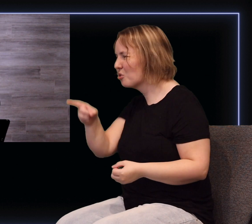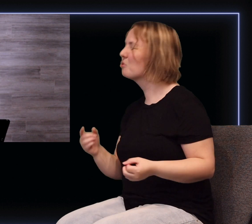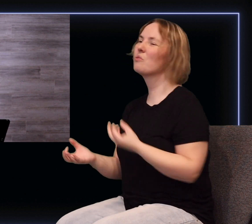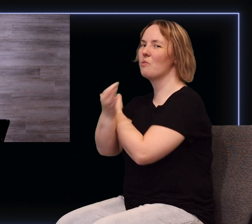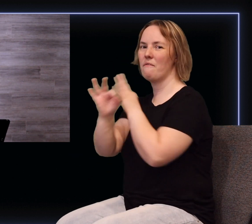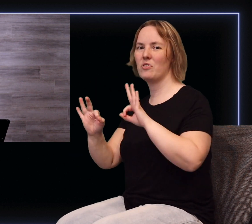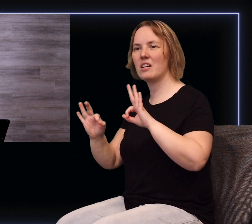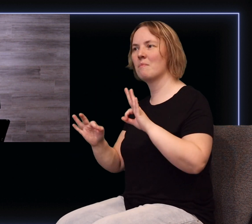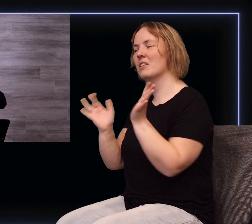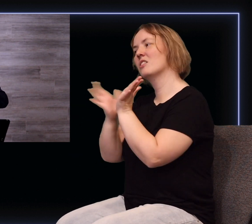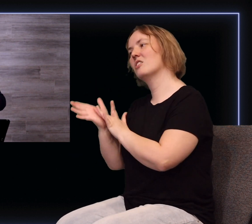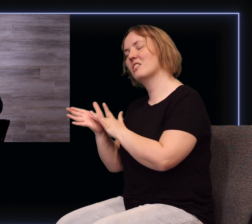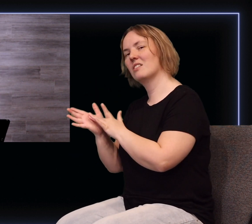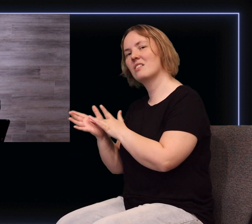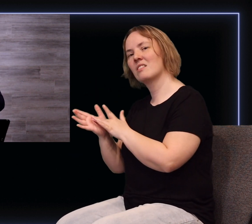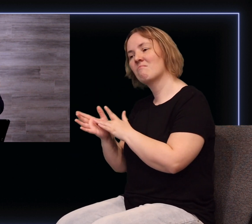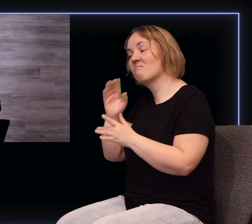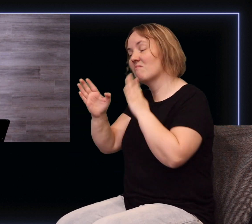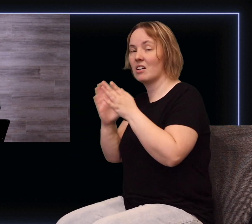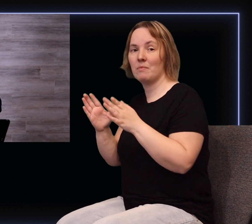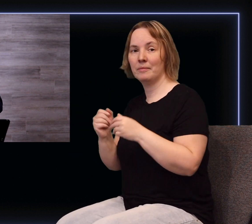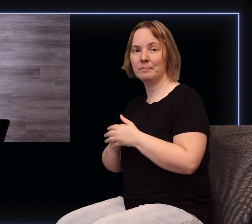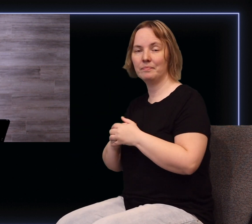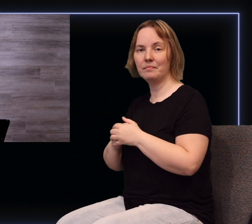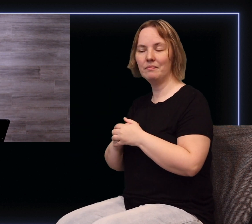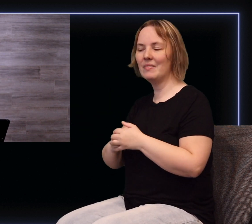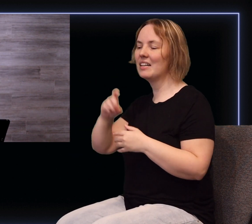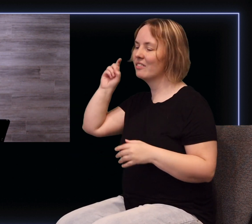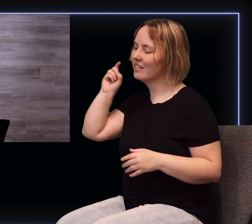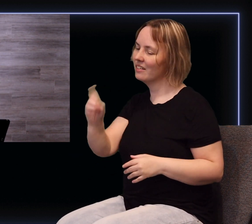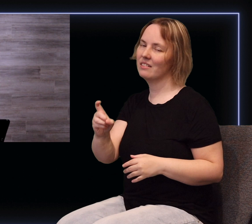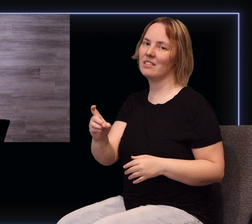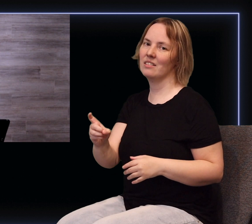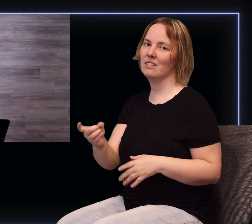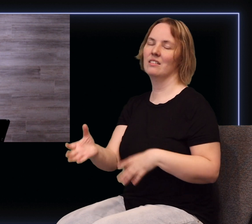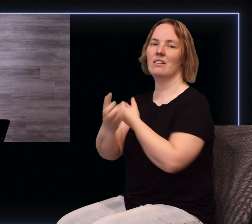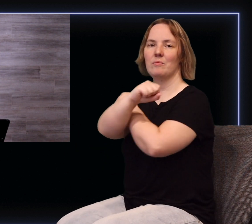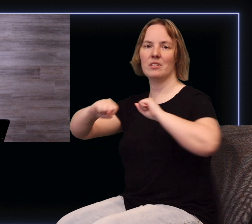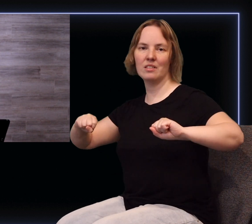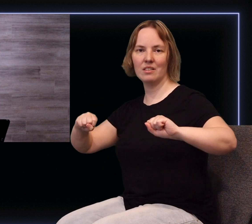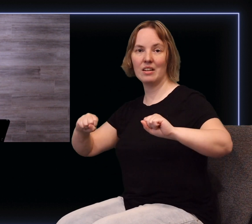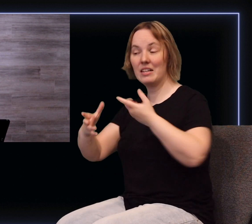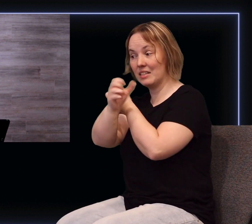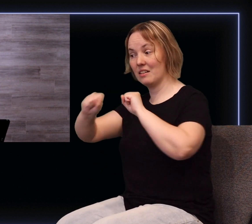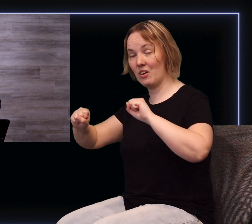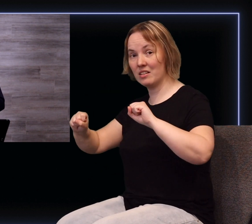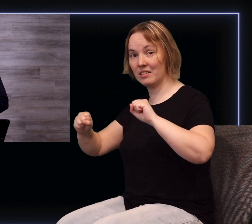about, that the real deliverance, the abundant life that Jesus spoke about, there has to come deliverance and that deliverance comes